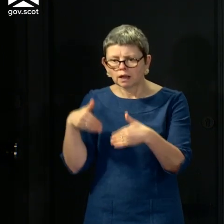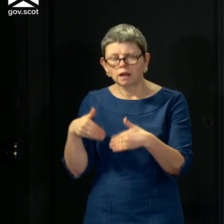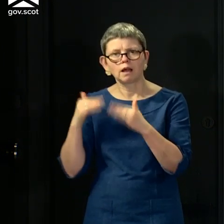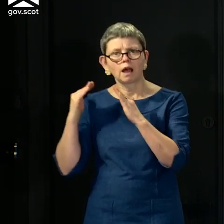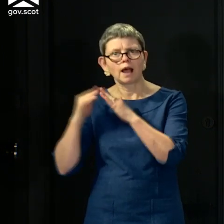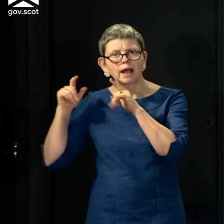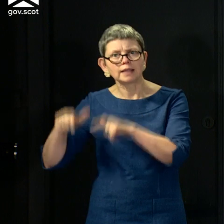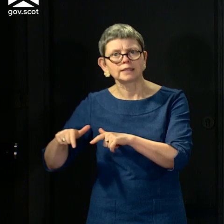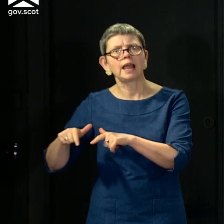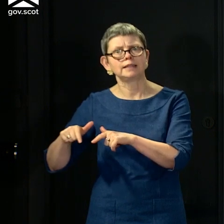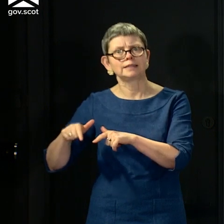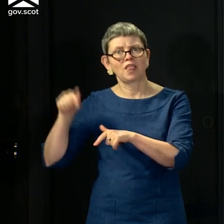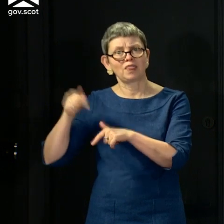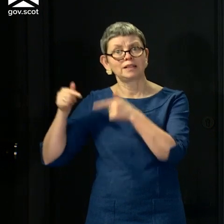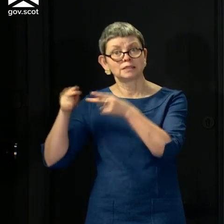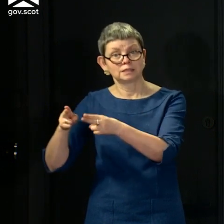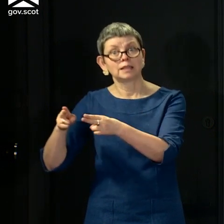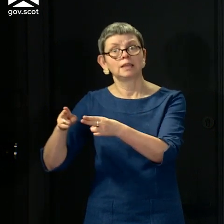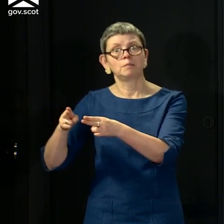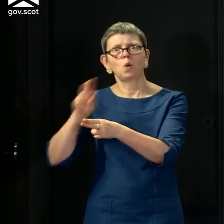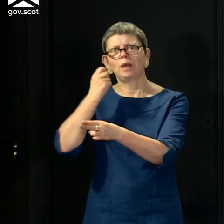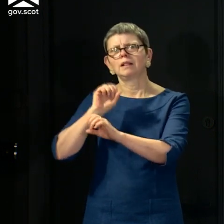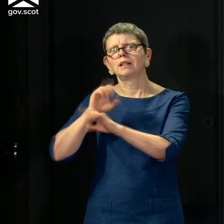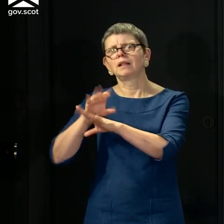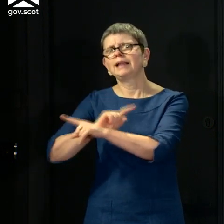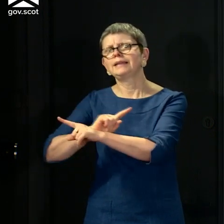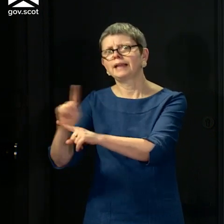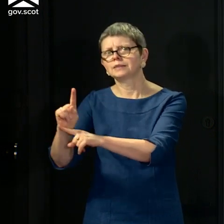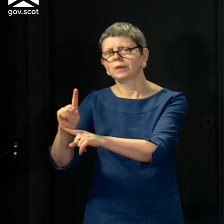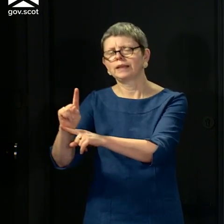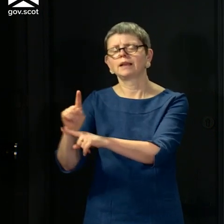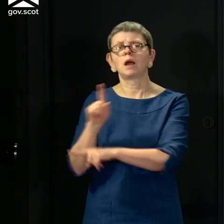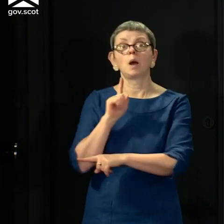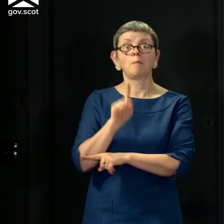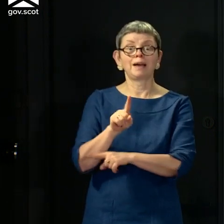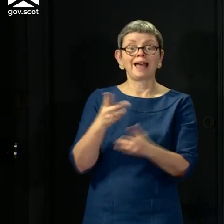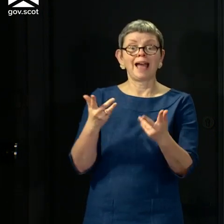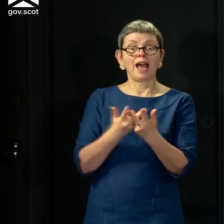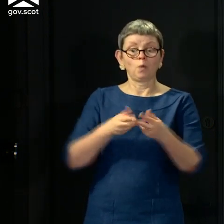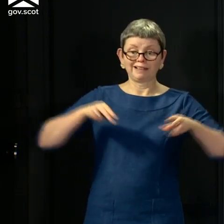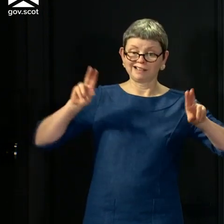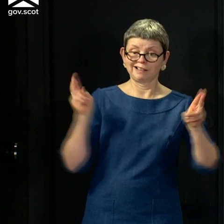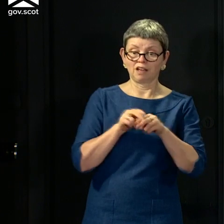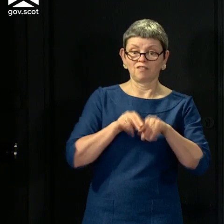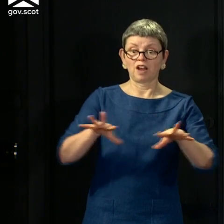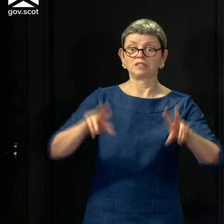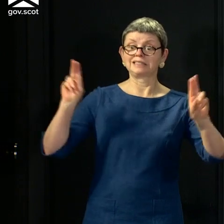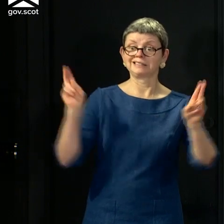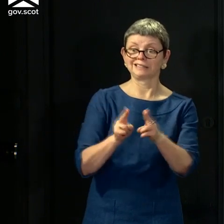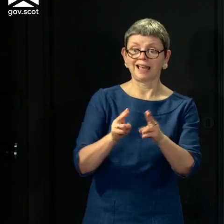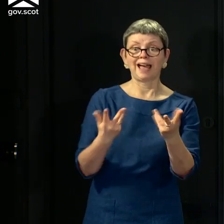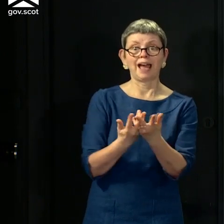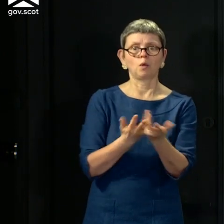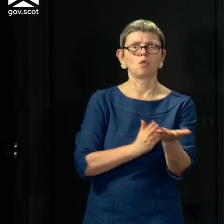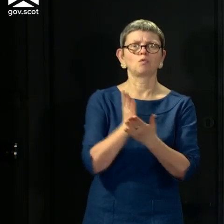But of course, how we are breaking the transmission of this virus is through what all of us are doing in terms of lockdown.